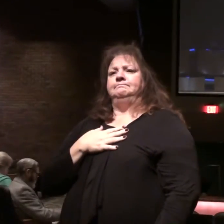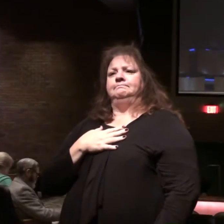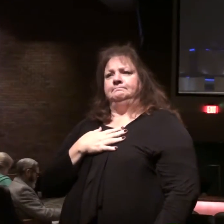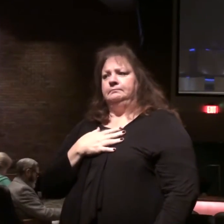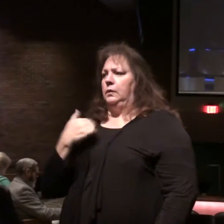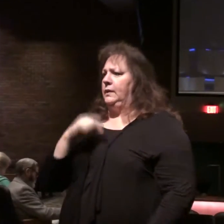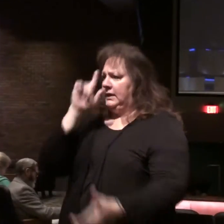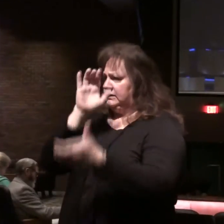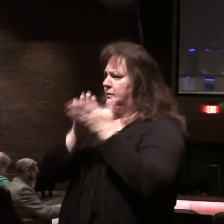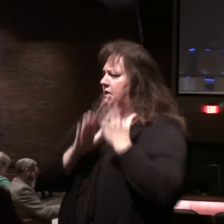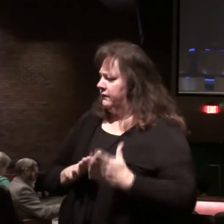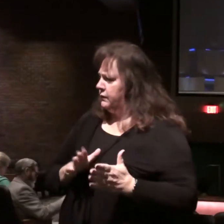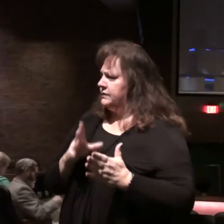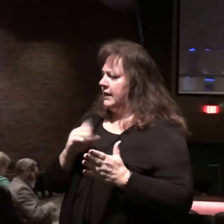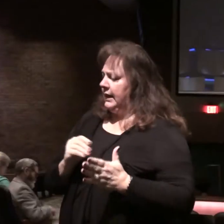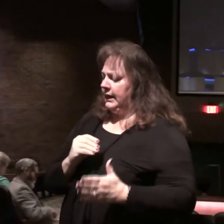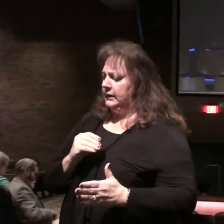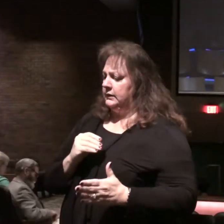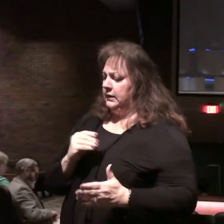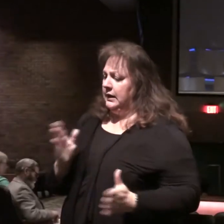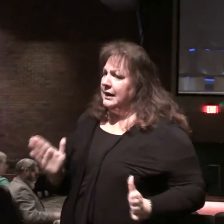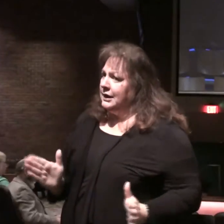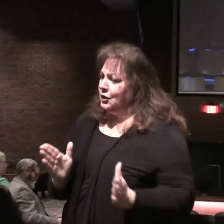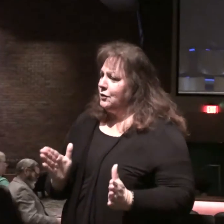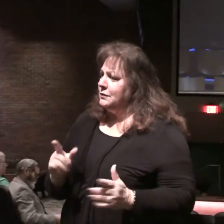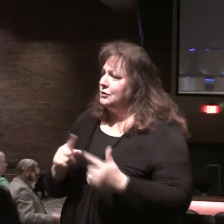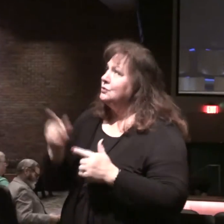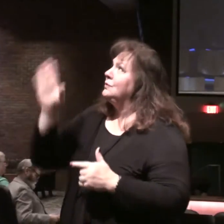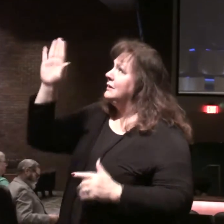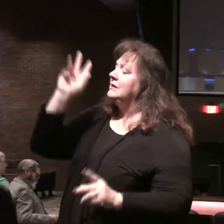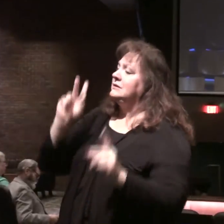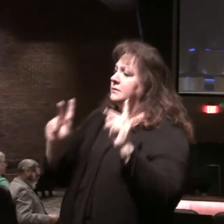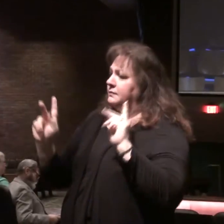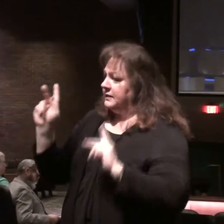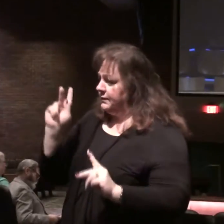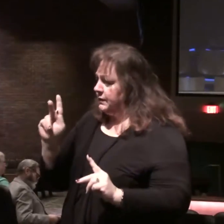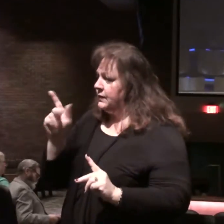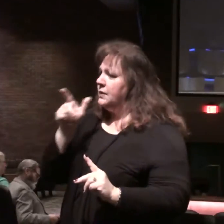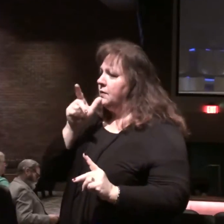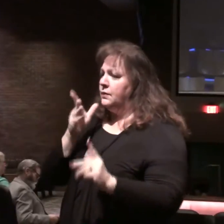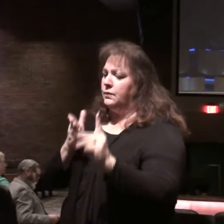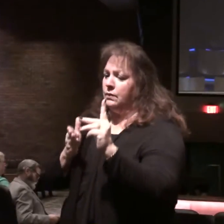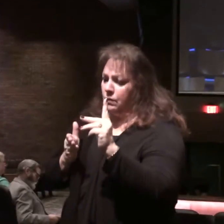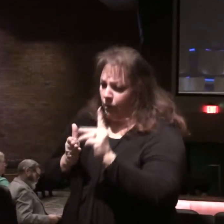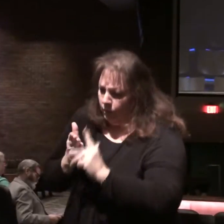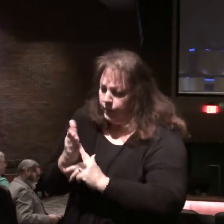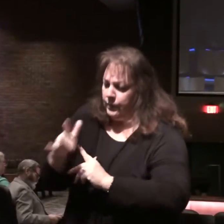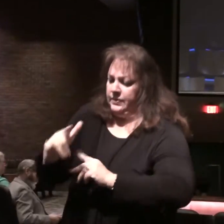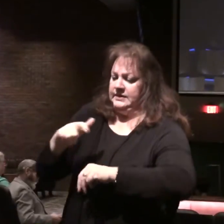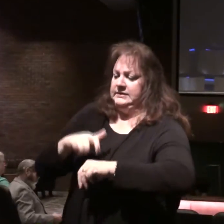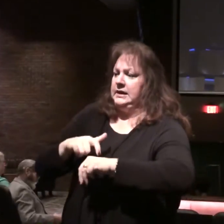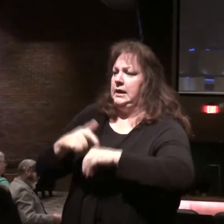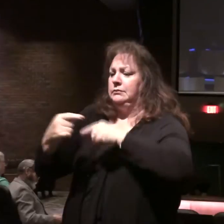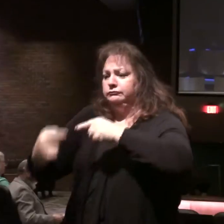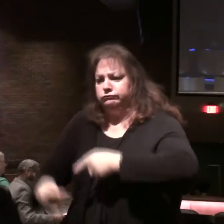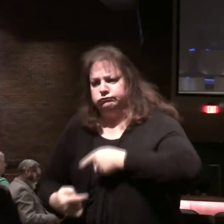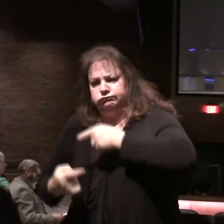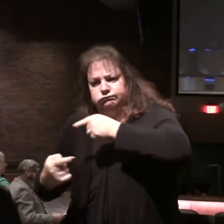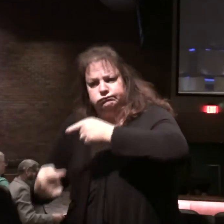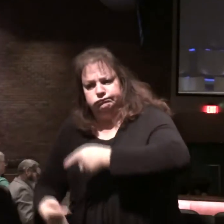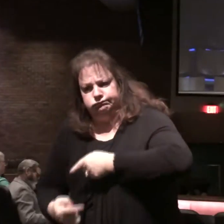believers. will be an encouragement to God's people who are going through this time of tribulation.